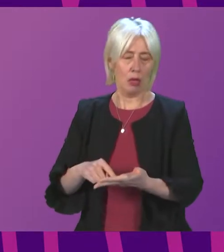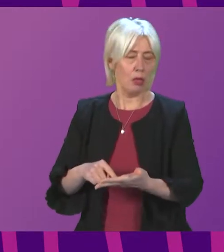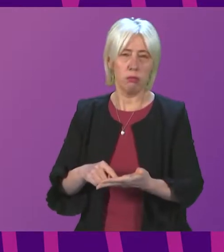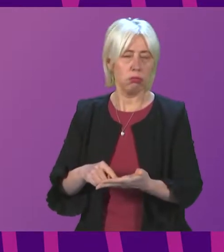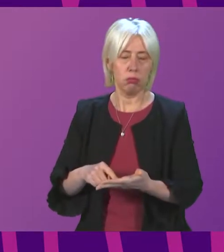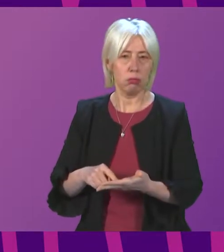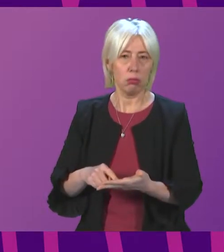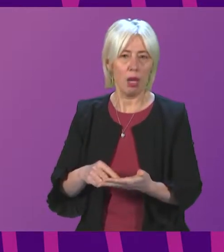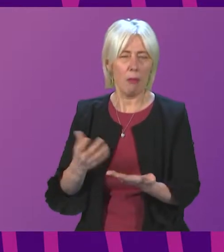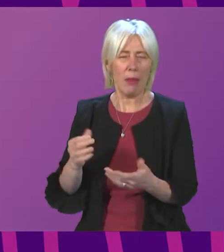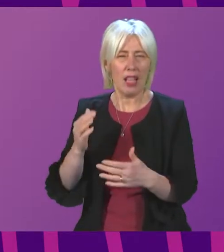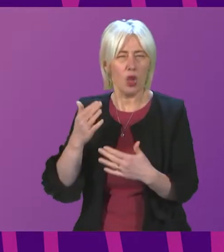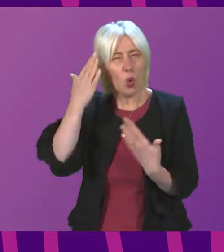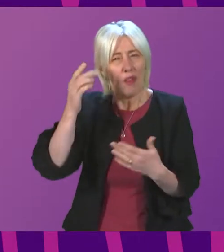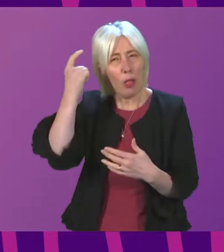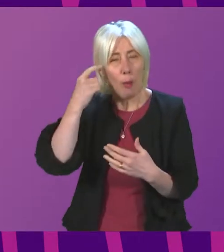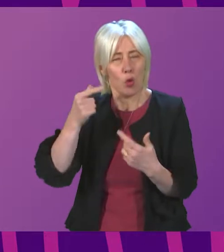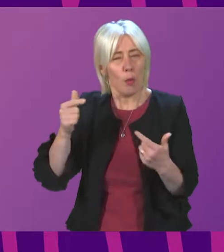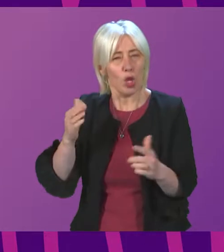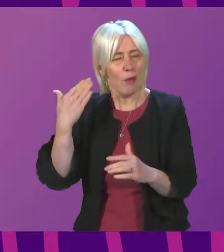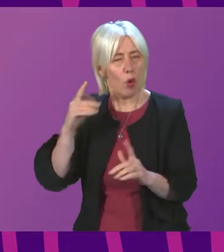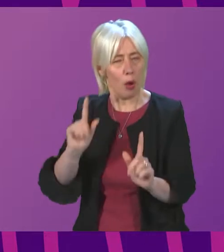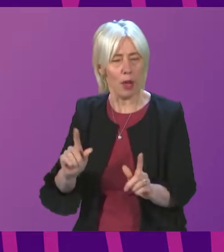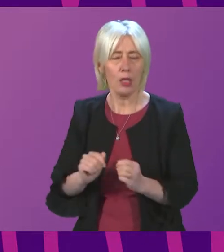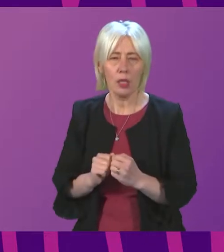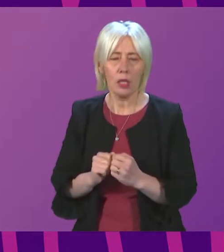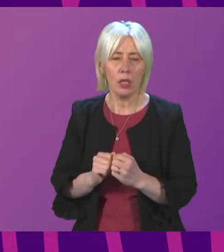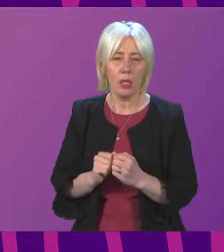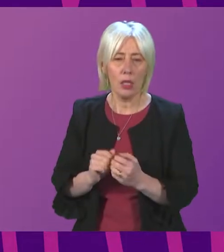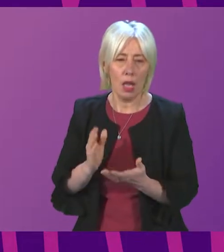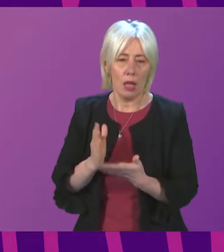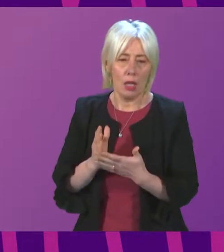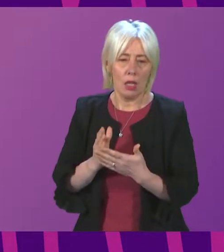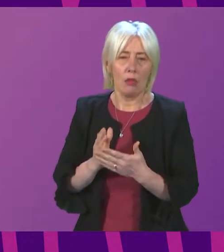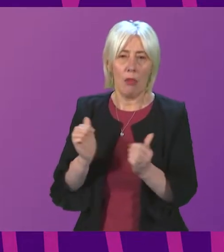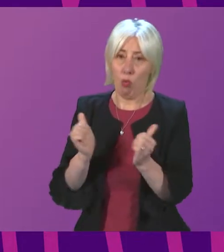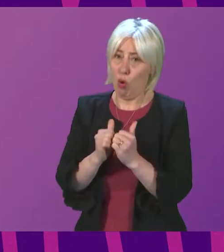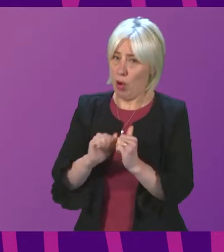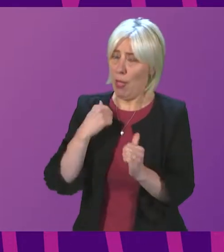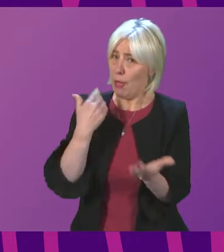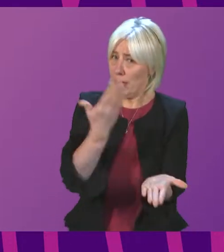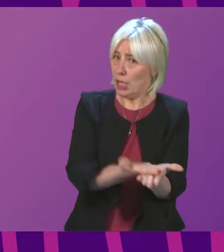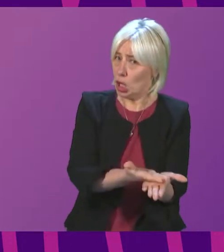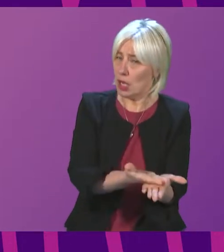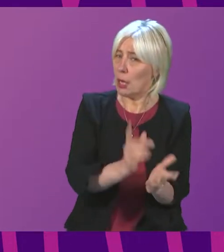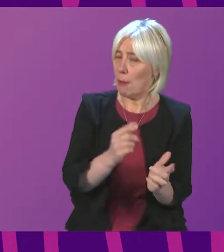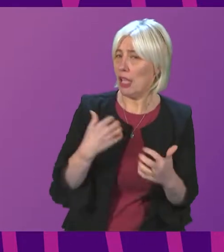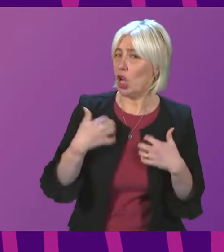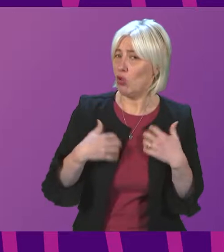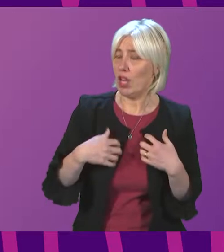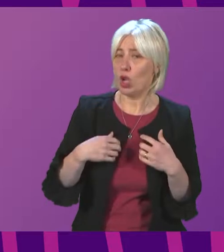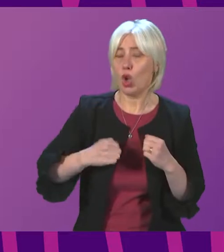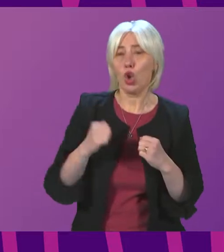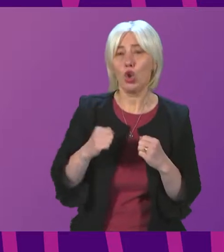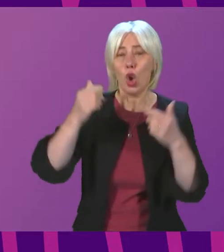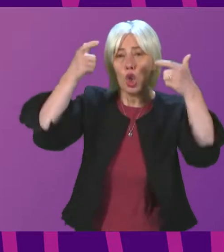consideration to before and i think um a very very you know appropriate petition and what i was particularly interested in was the scottish law